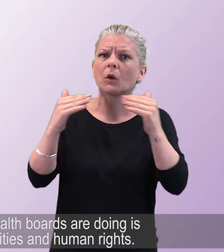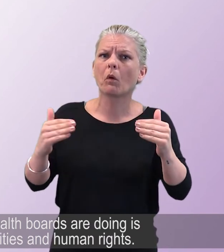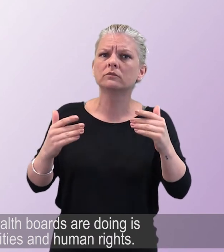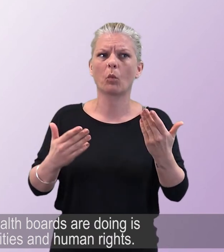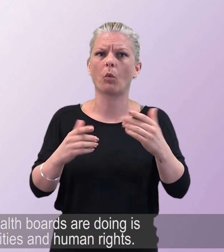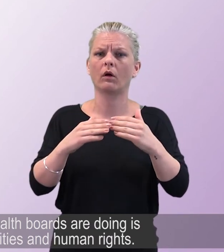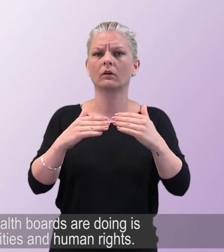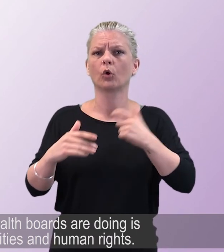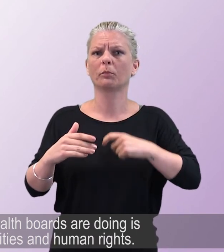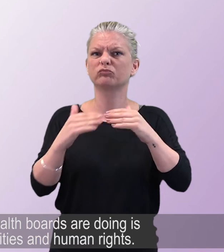and Human Rights.